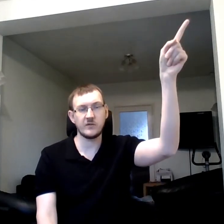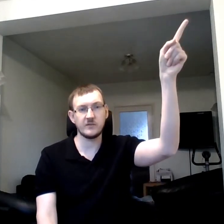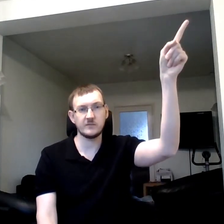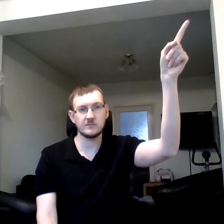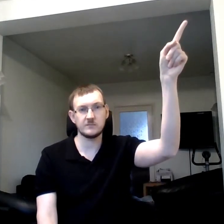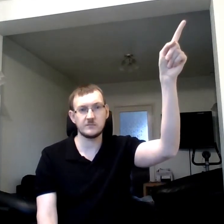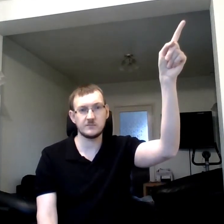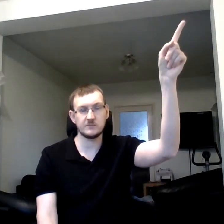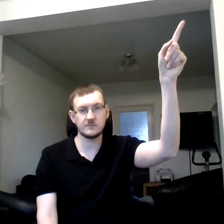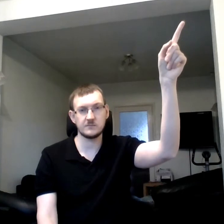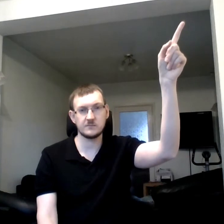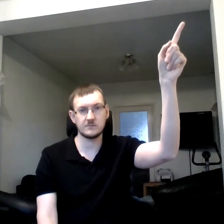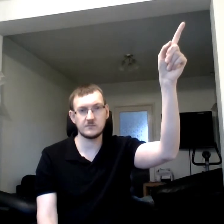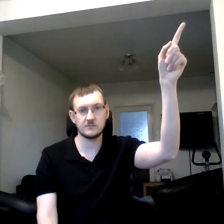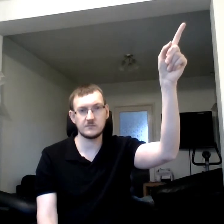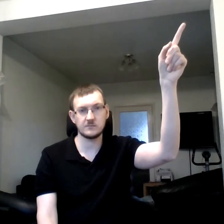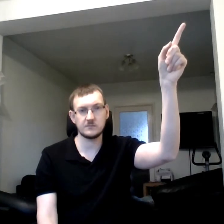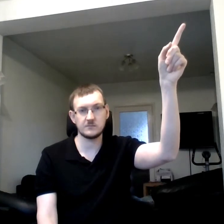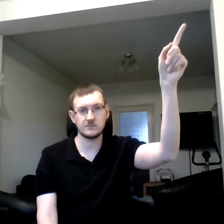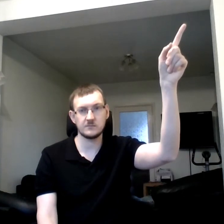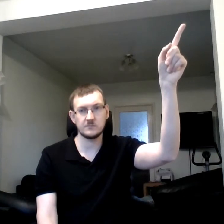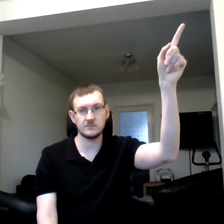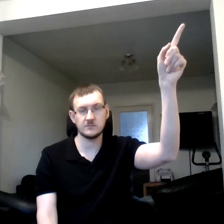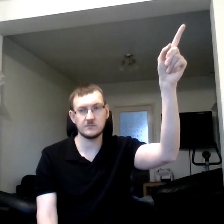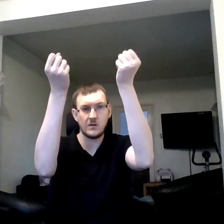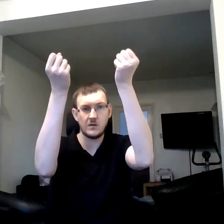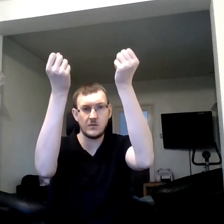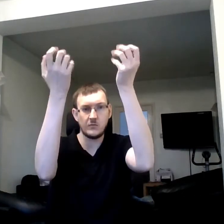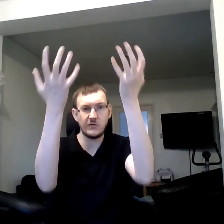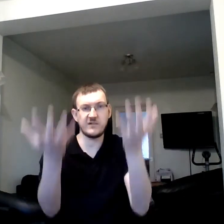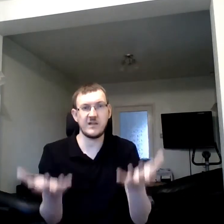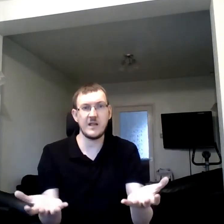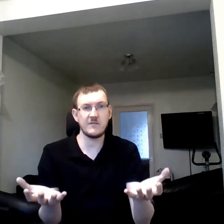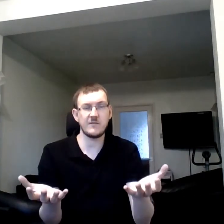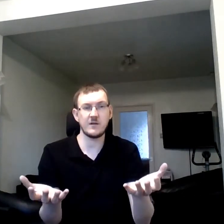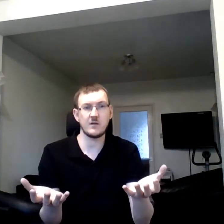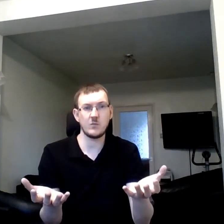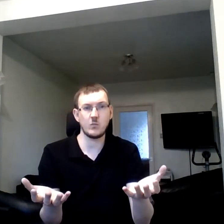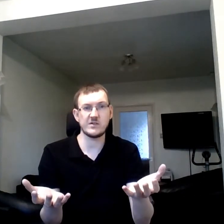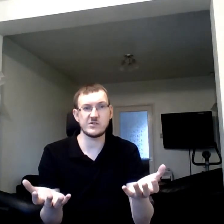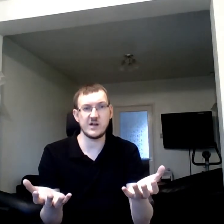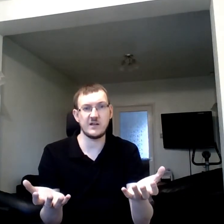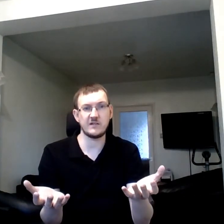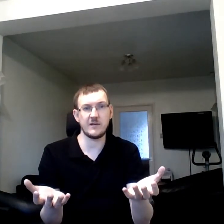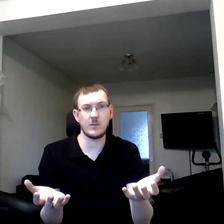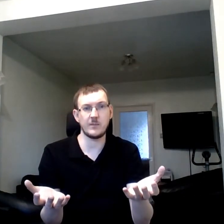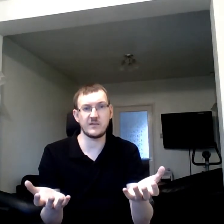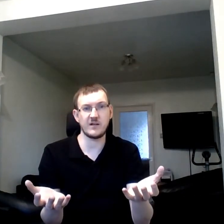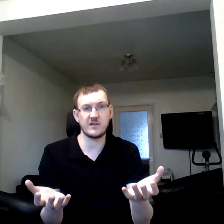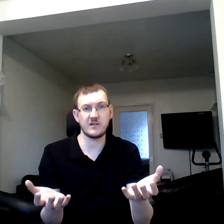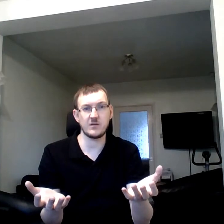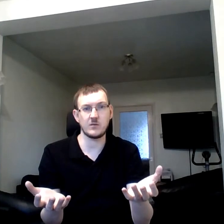receive which is the opposite to